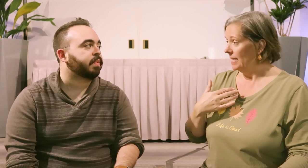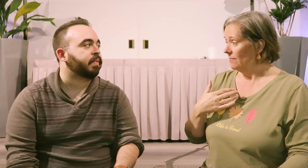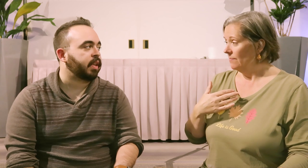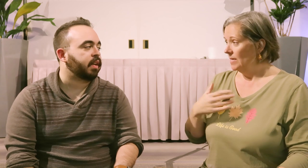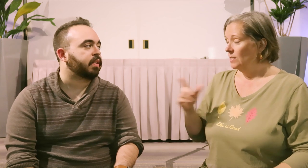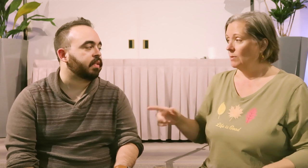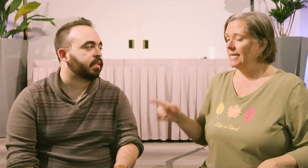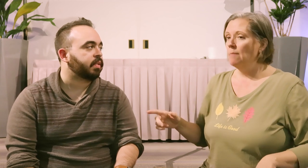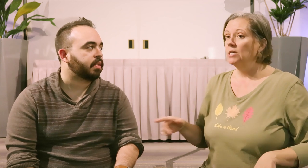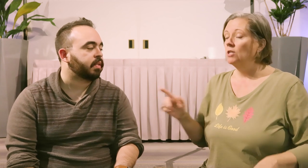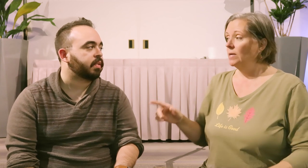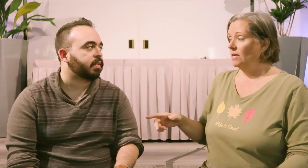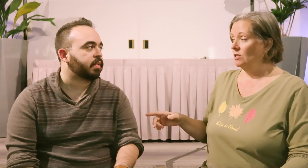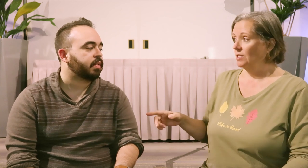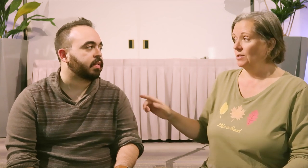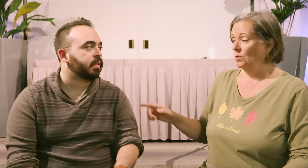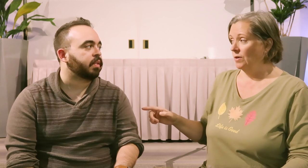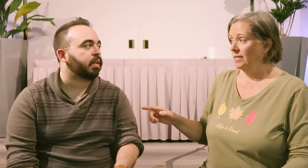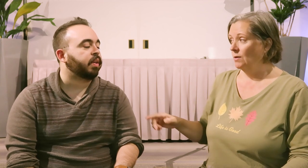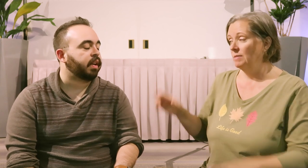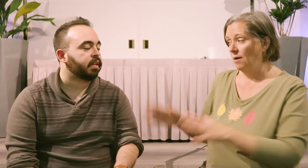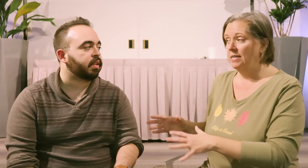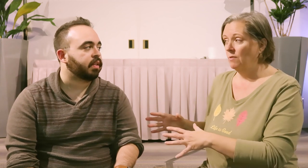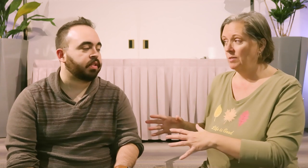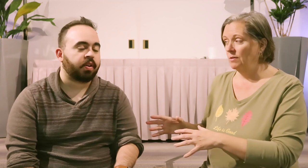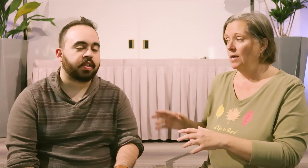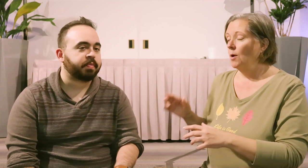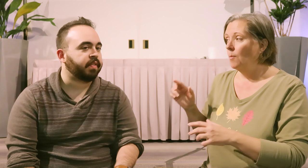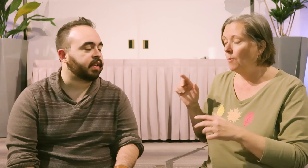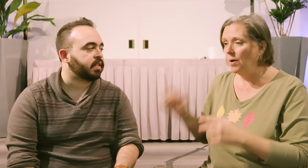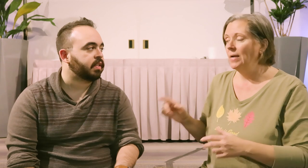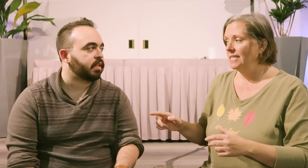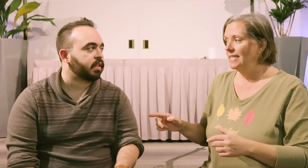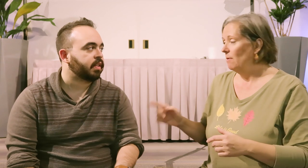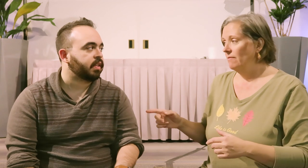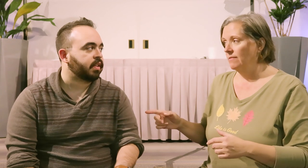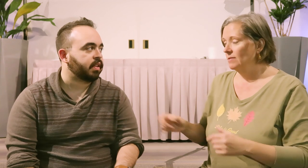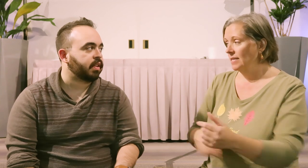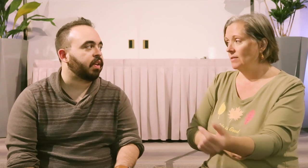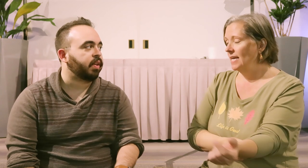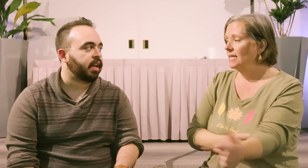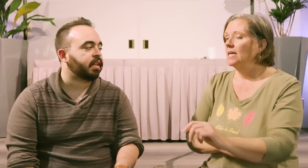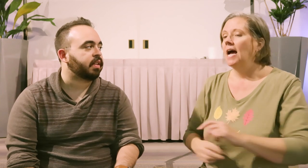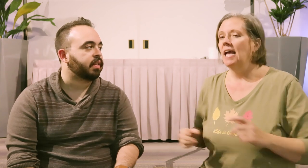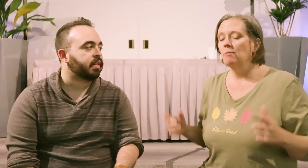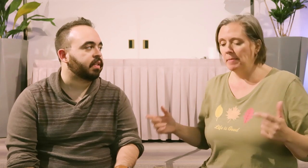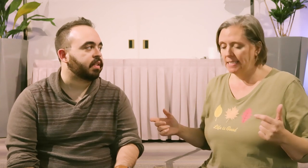me. Yeah. So with tapping you don't want to tell too much of the story. Okay. So I'm sorry to interrupt you. that's perfect. But we need to tap on the very first thing you said. I haven't met my